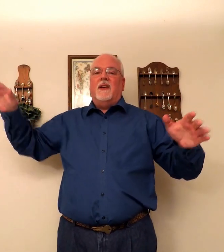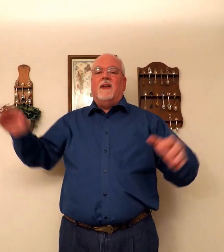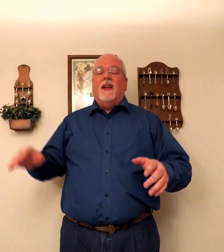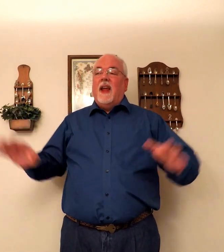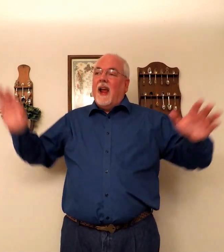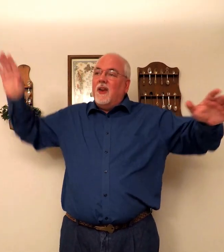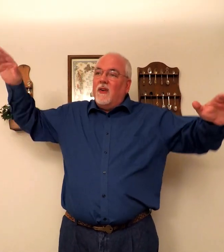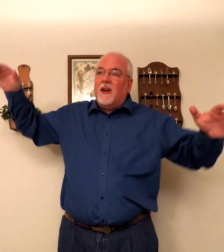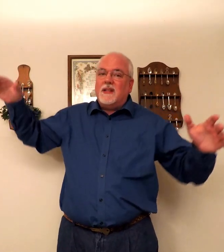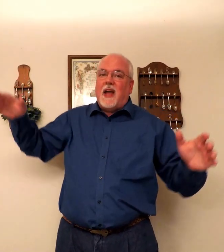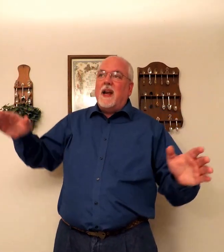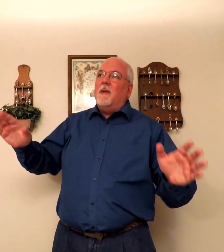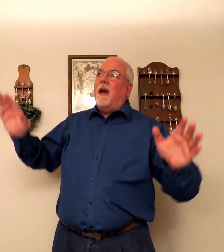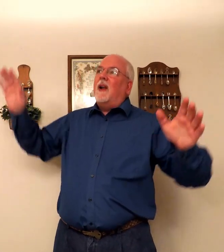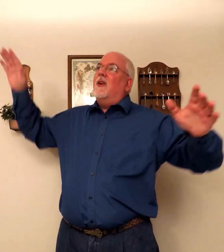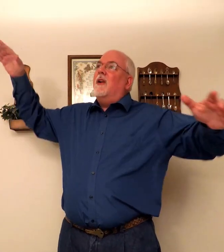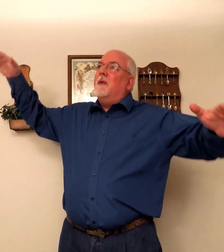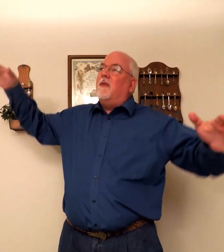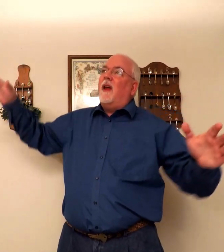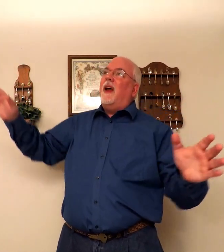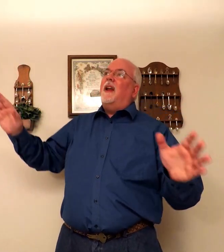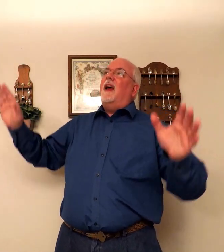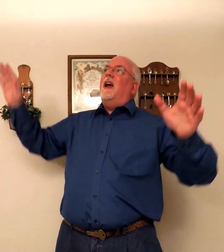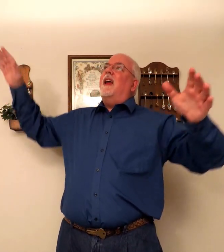there. And you're excited about it. You're going to be flying high.